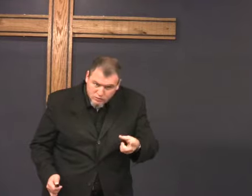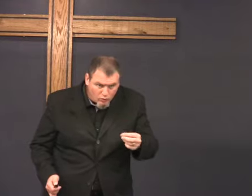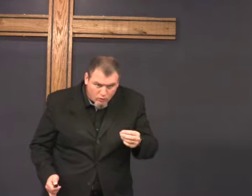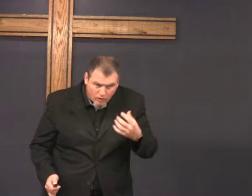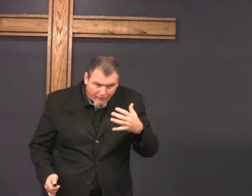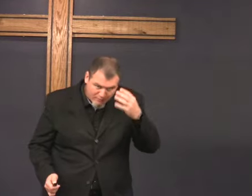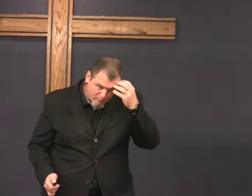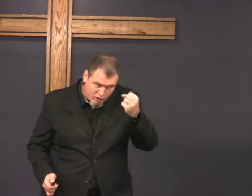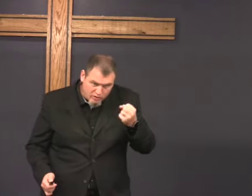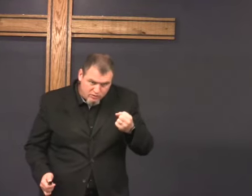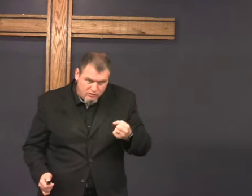memorize no